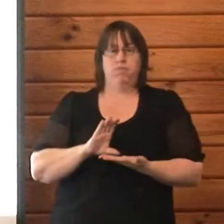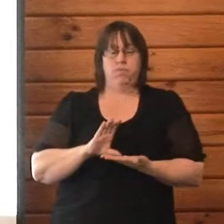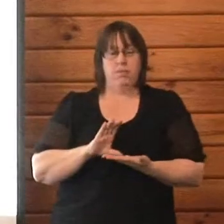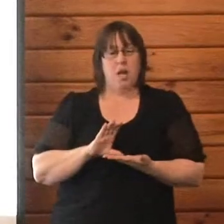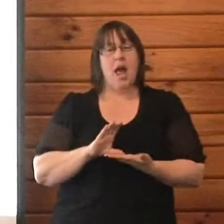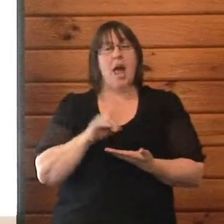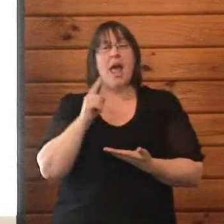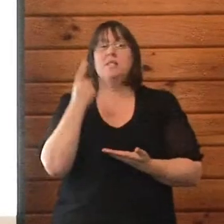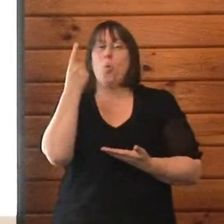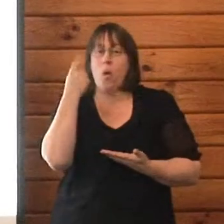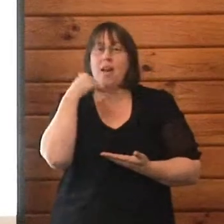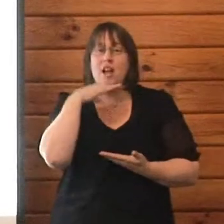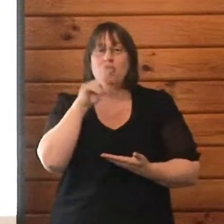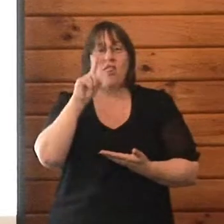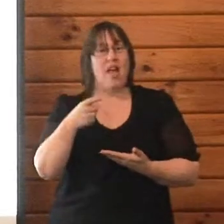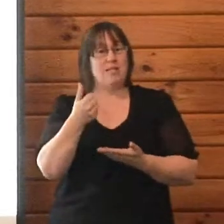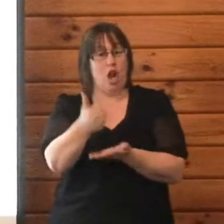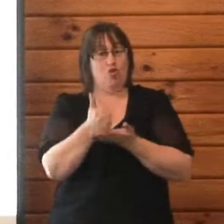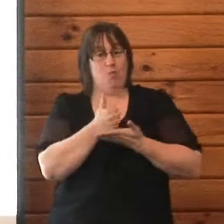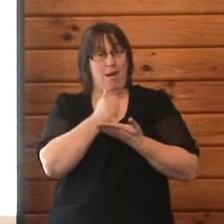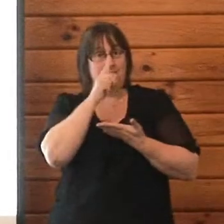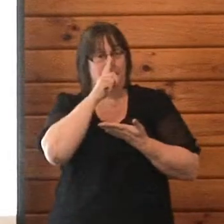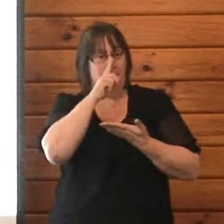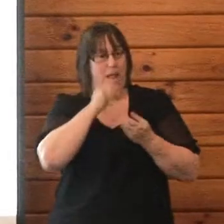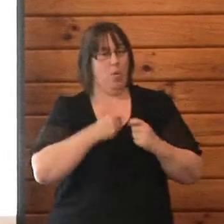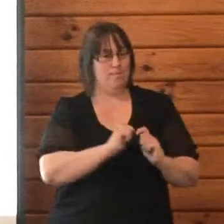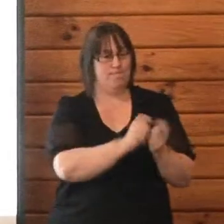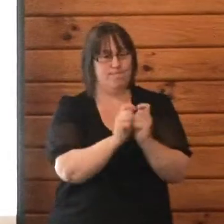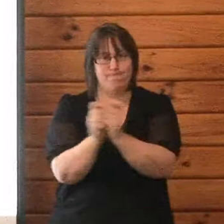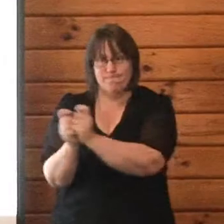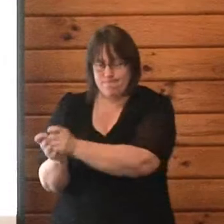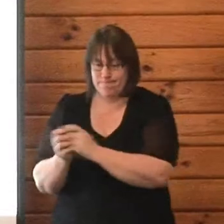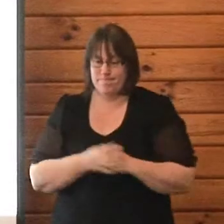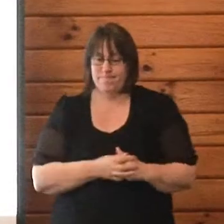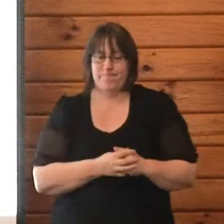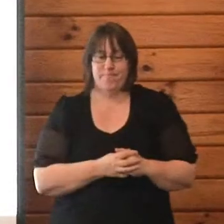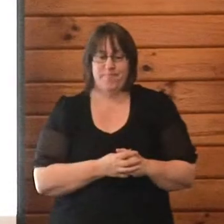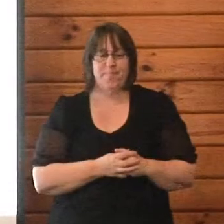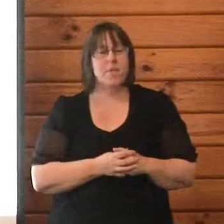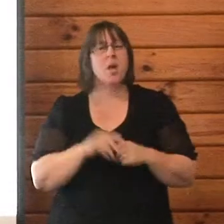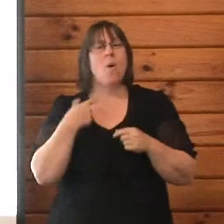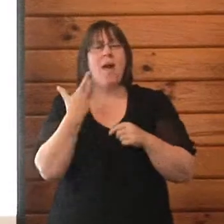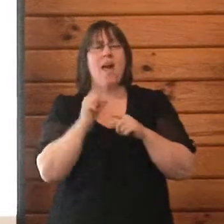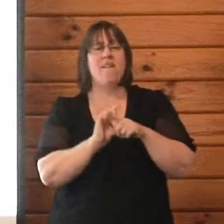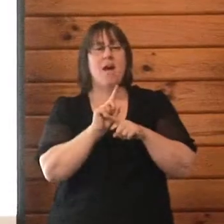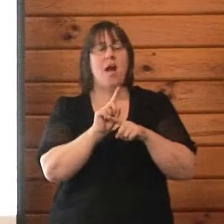grant recipients. We also provide our outreach visits and community transport. We look at